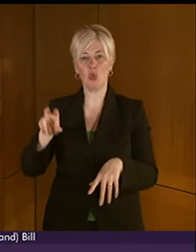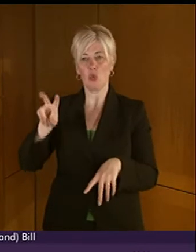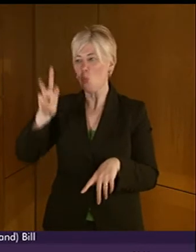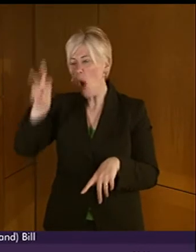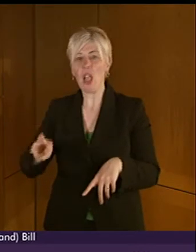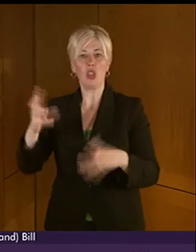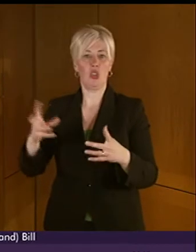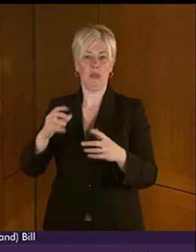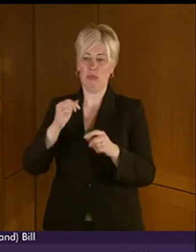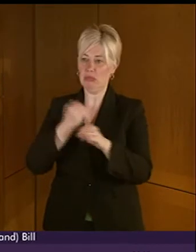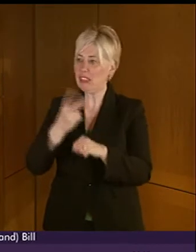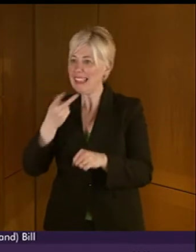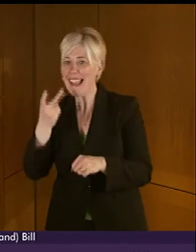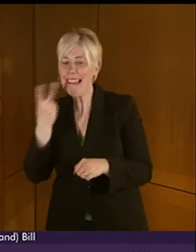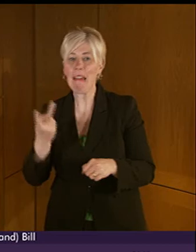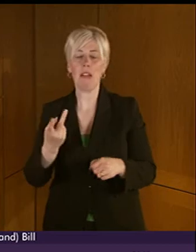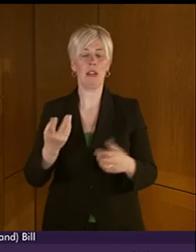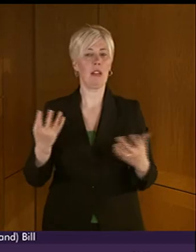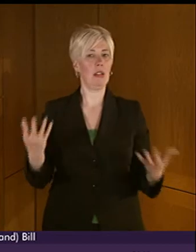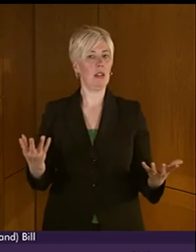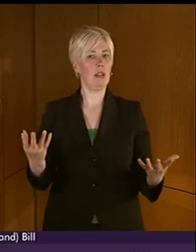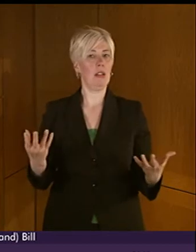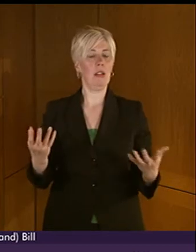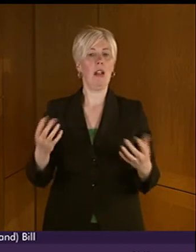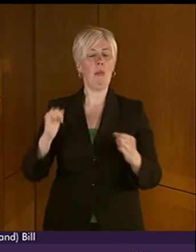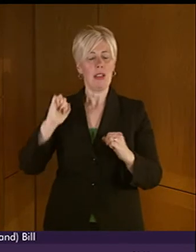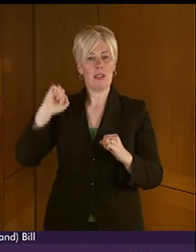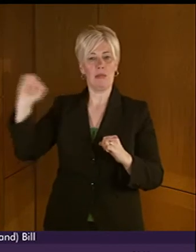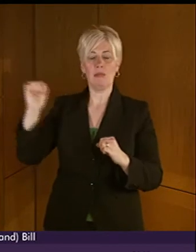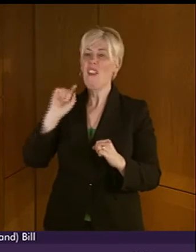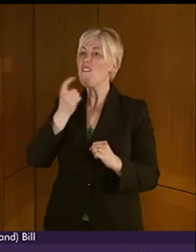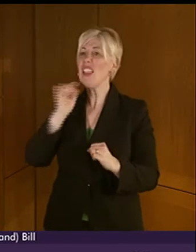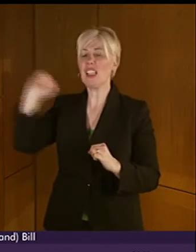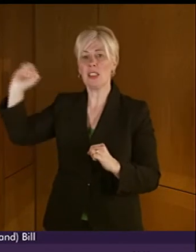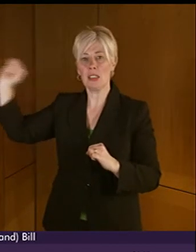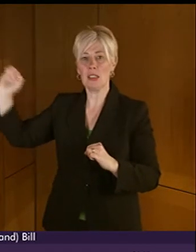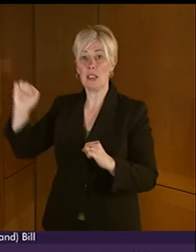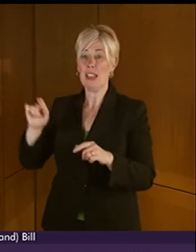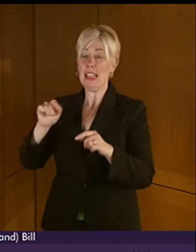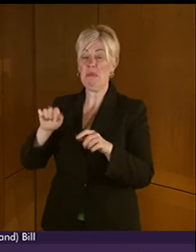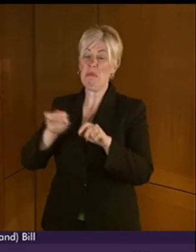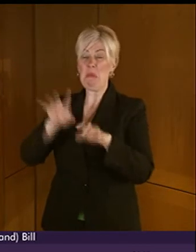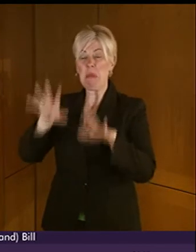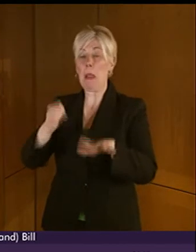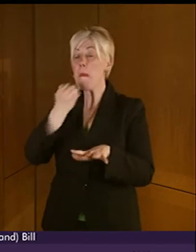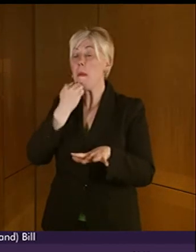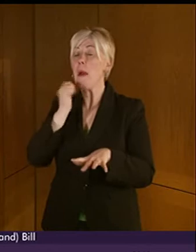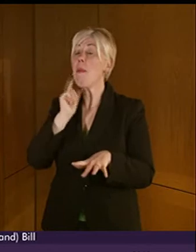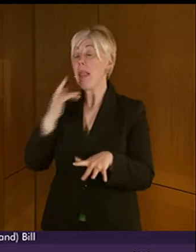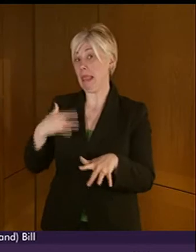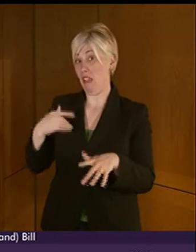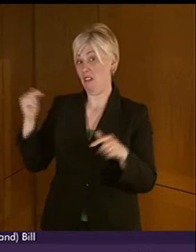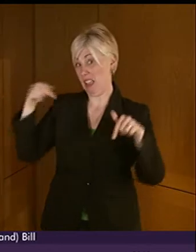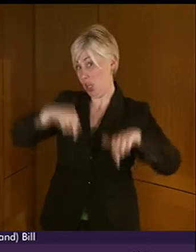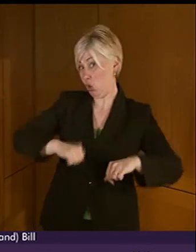similar population size, but with greater language training and interpretation provision. In this area, being anything